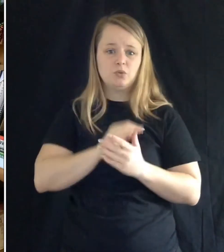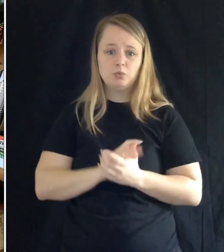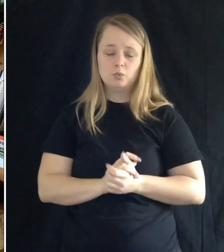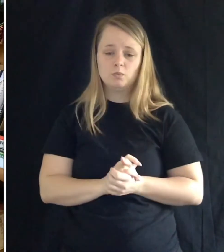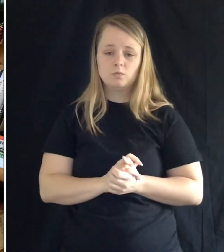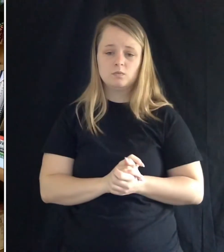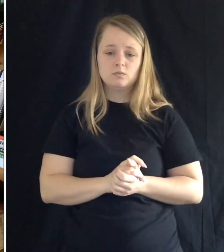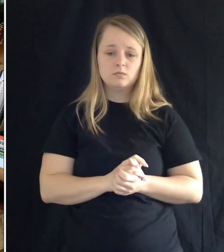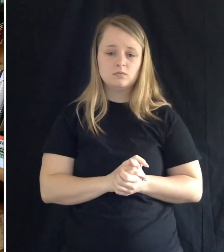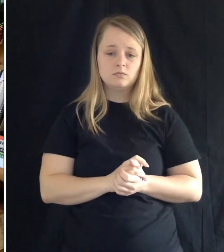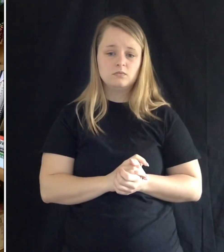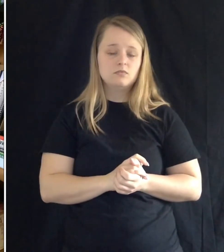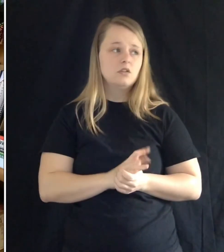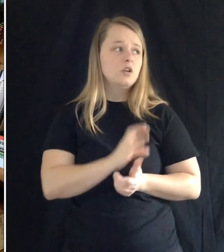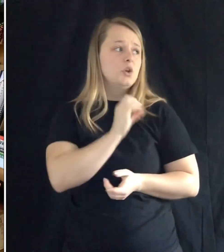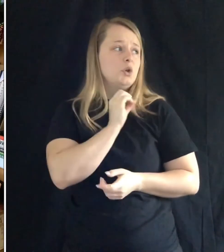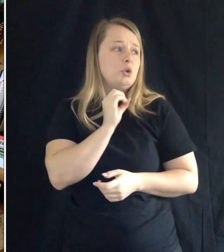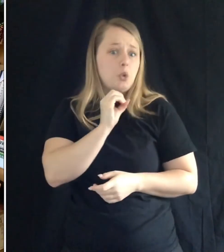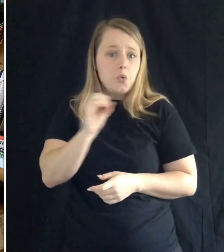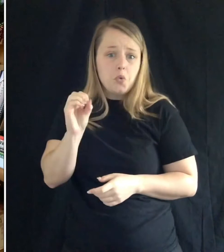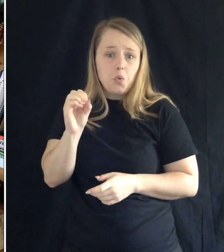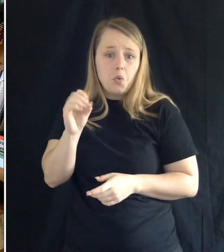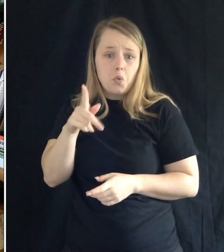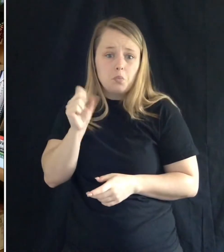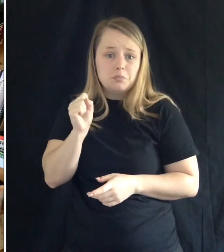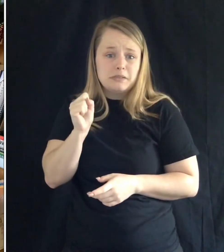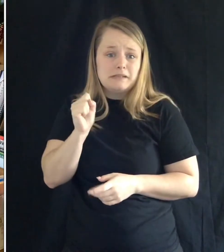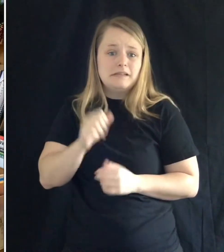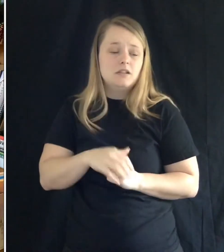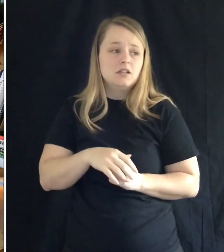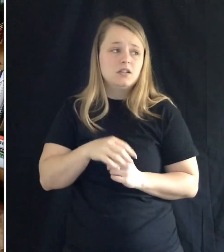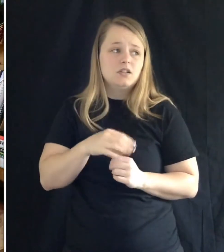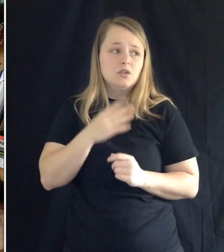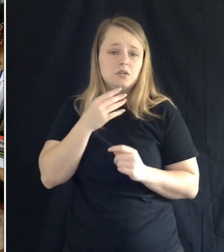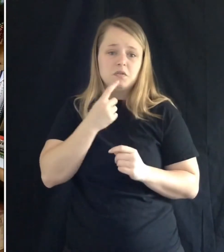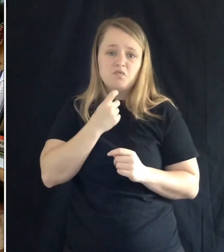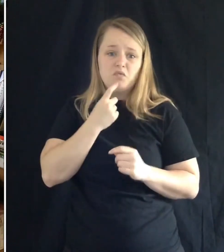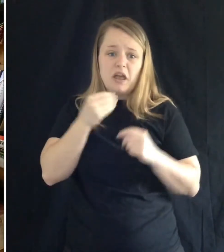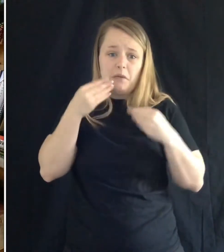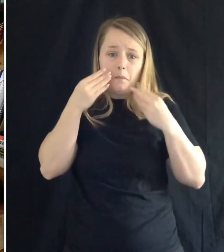Oops, cried Froggy, looking more red in the face than green.